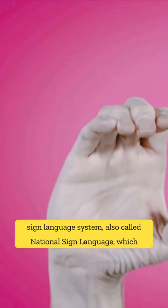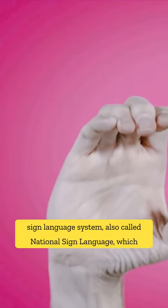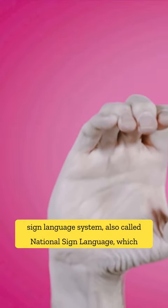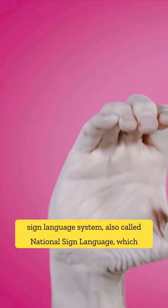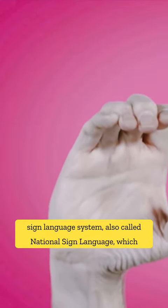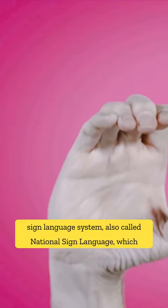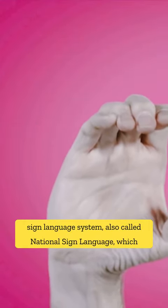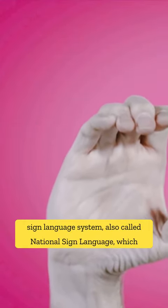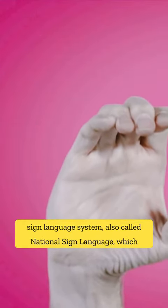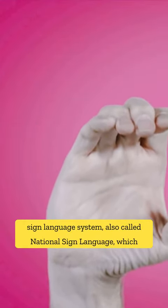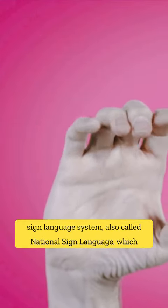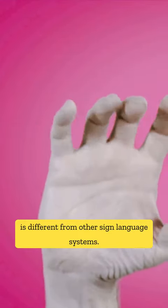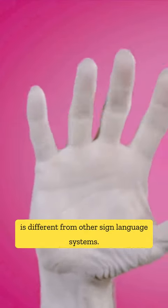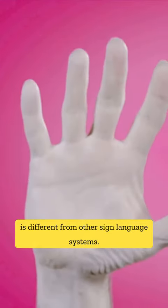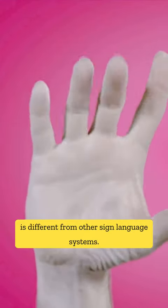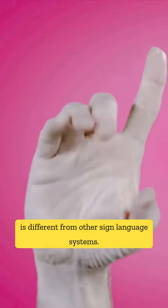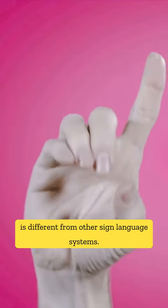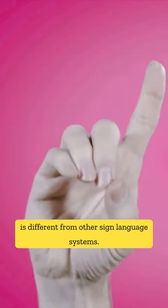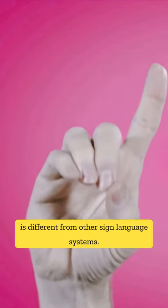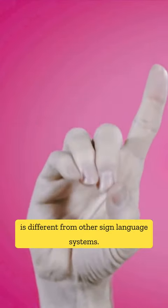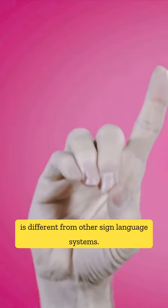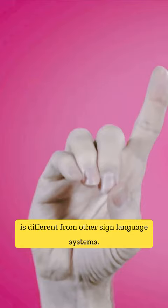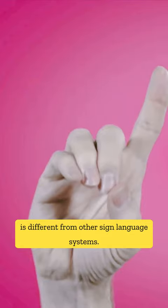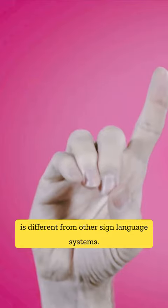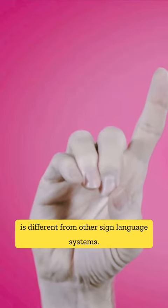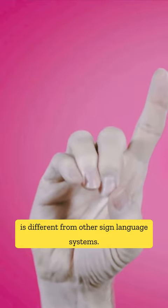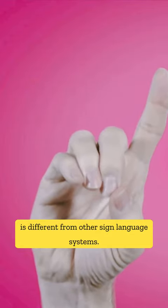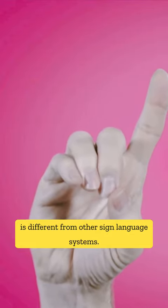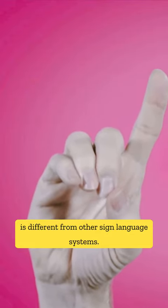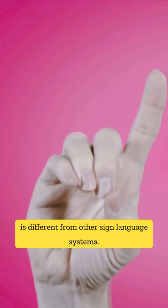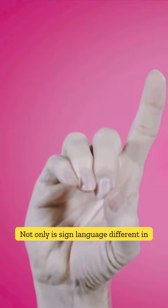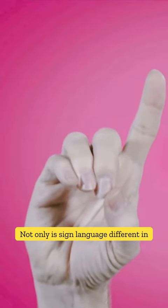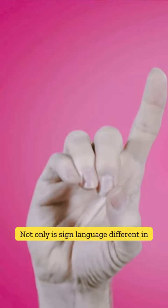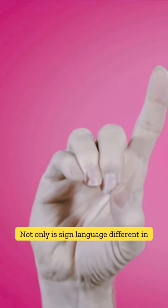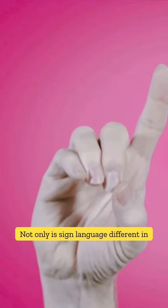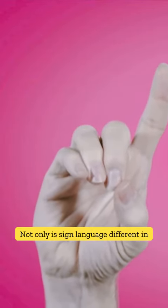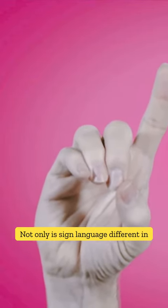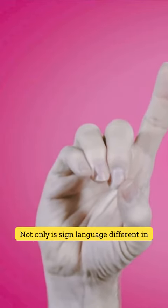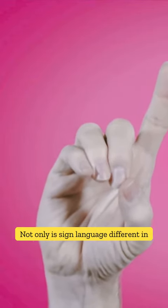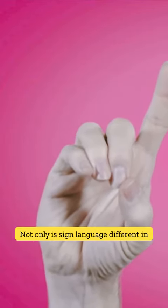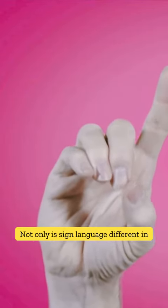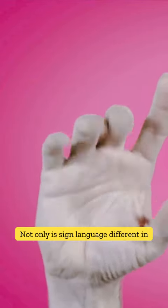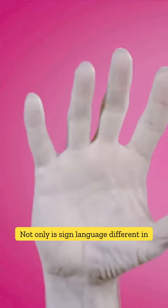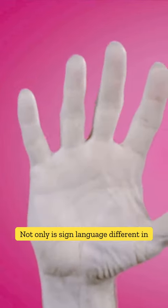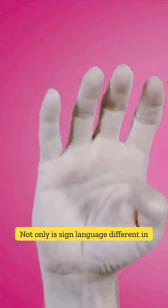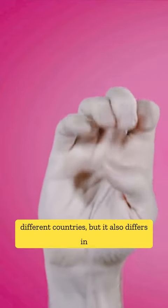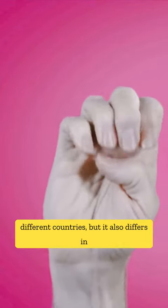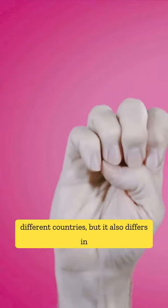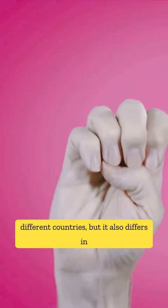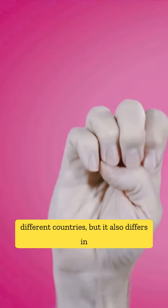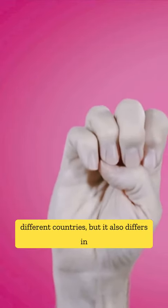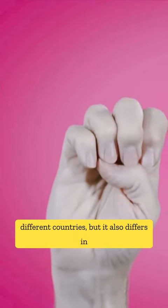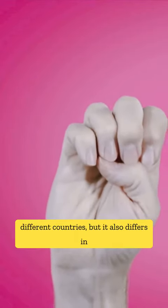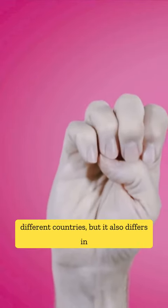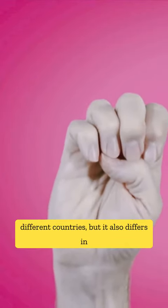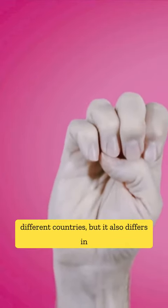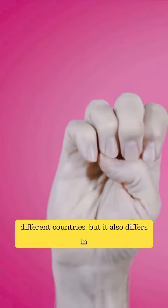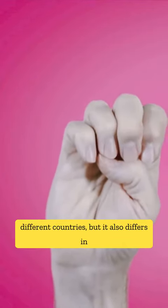sign language, which is different from other sign language systems. Not only is sign language different in different countries, but it also